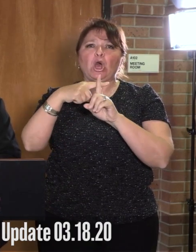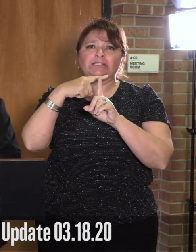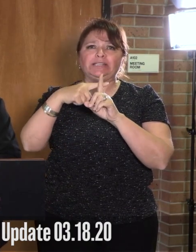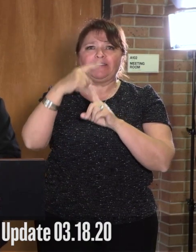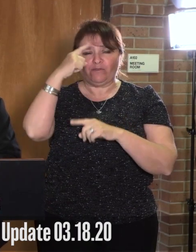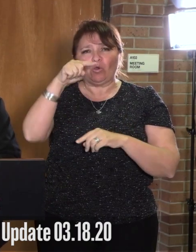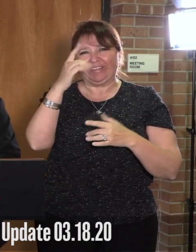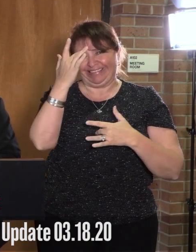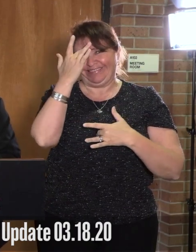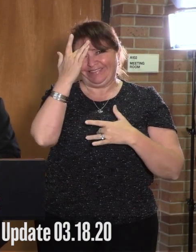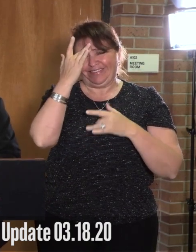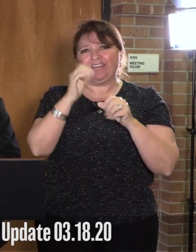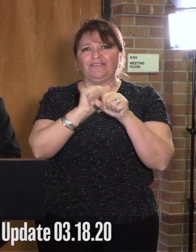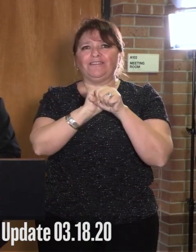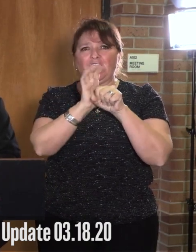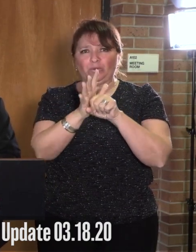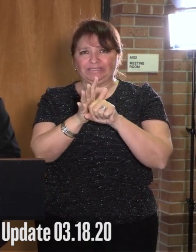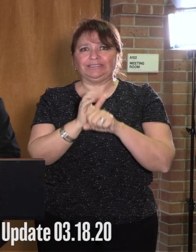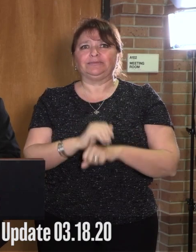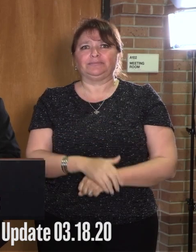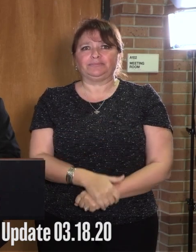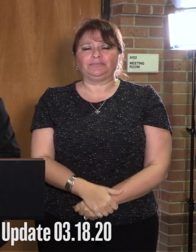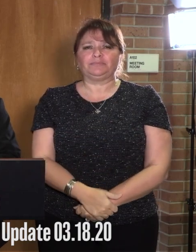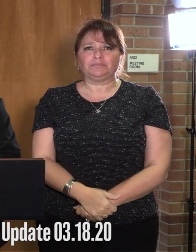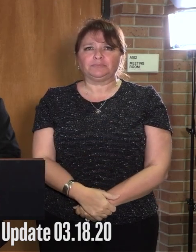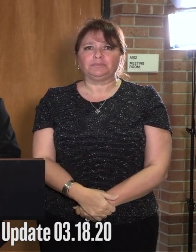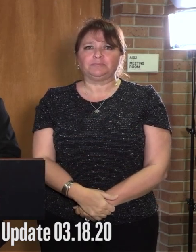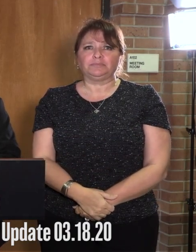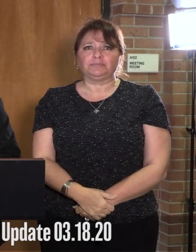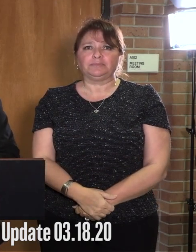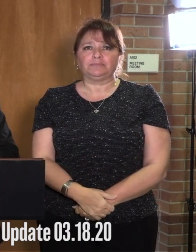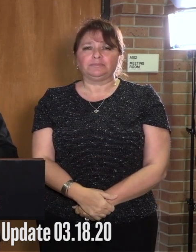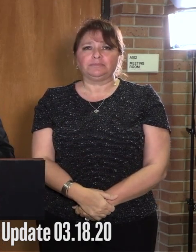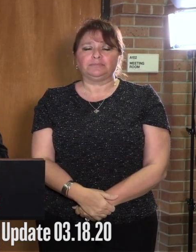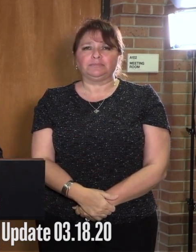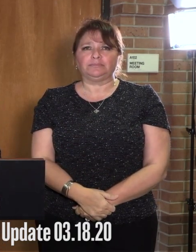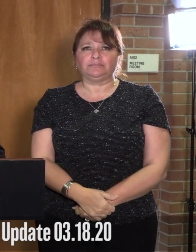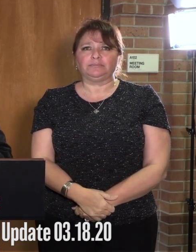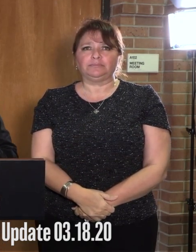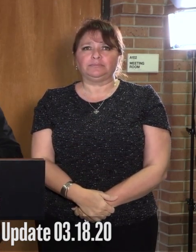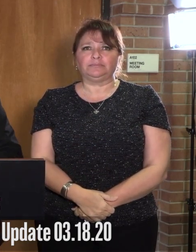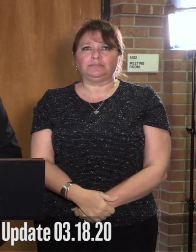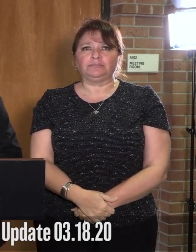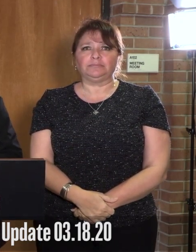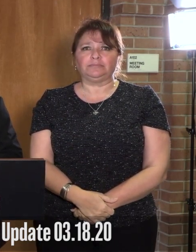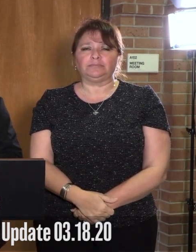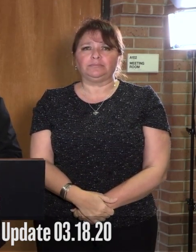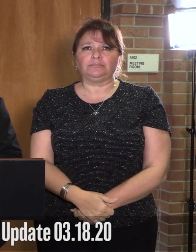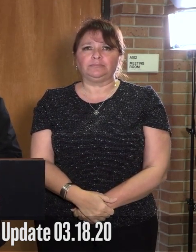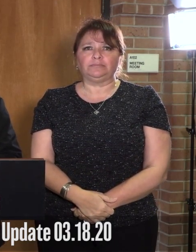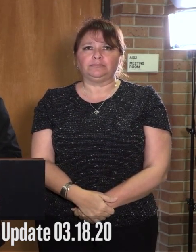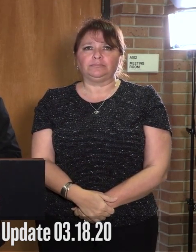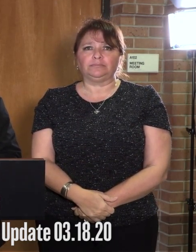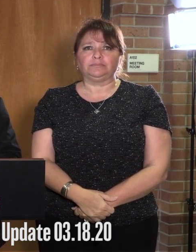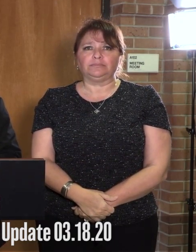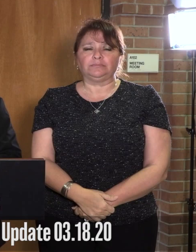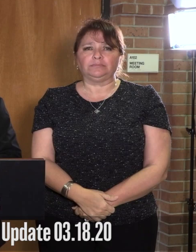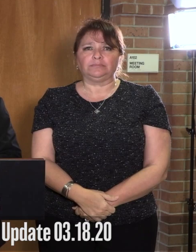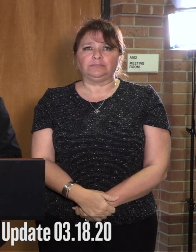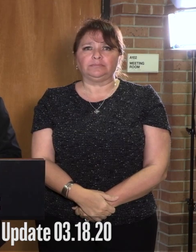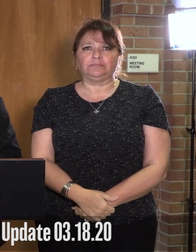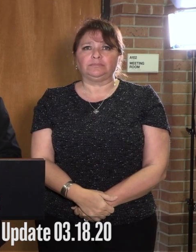for the virus. Actualizaciones también tuvimos el primer caso en el condado de Cameron. Una pareja que viajó a la isla del padre y regresaron a